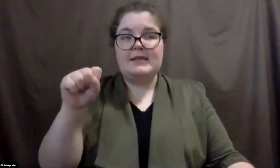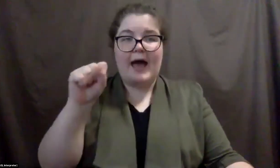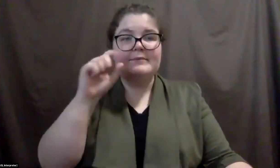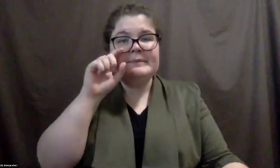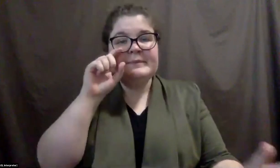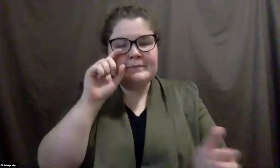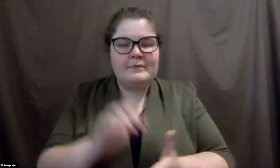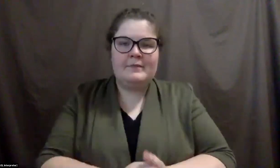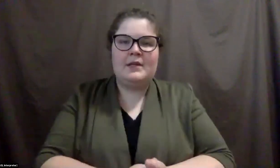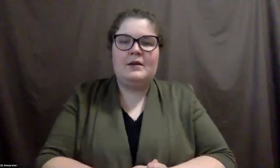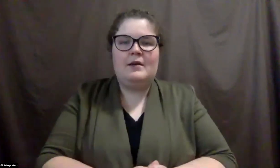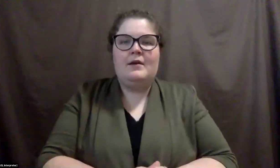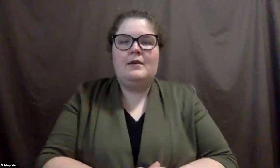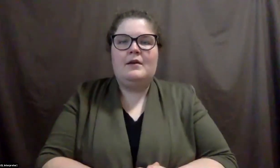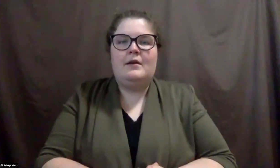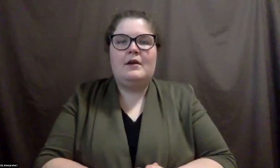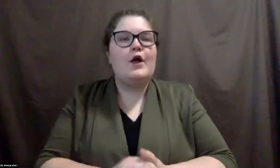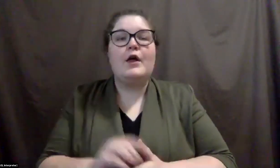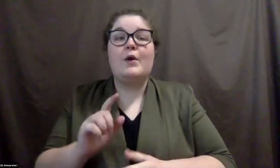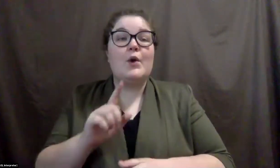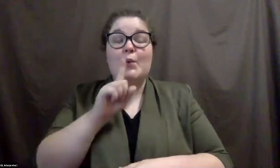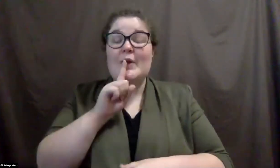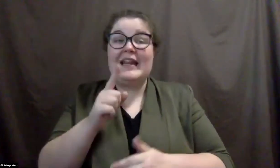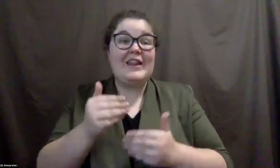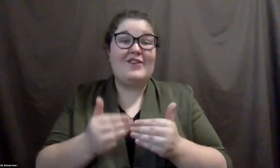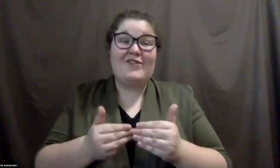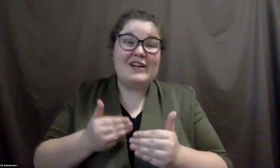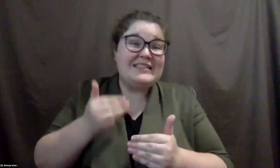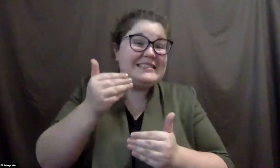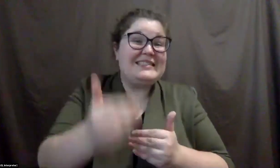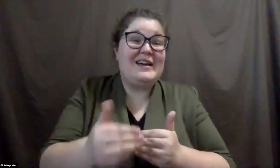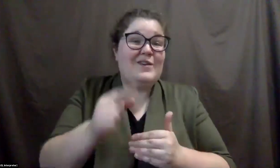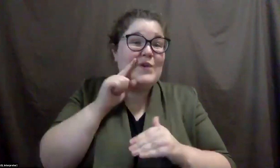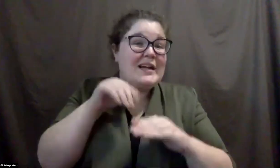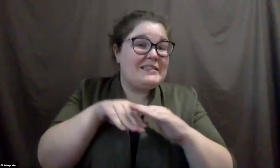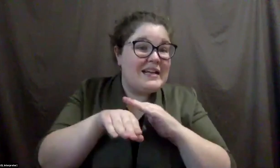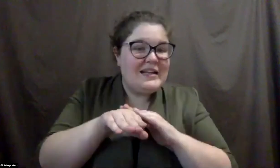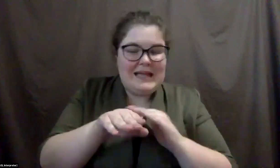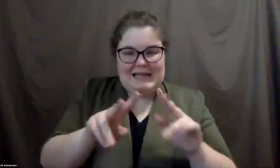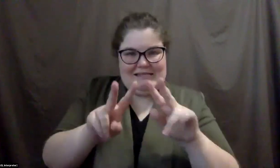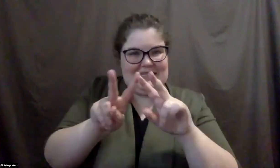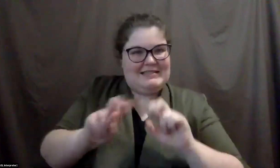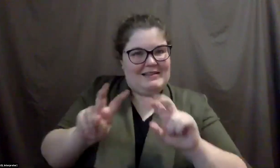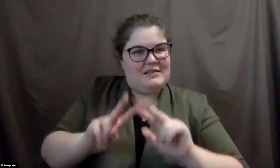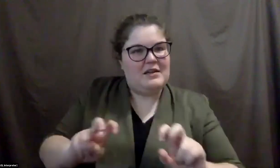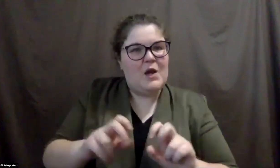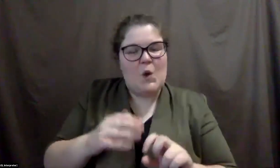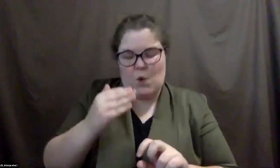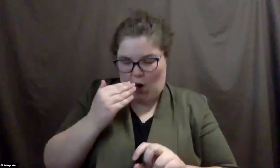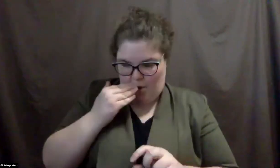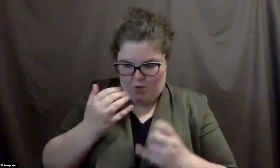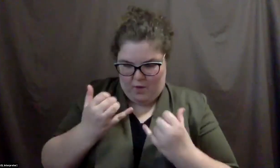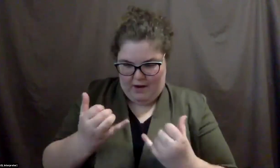with, I, like the first step in accessibility, like I mentioned, was, you know, doing assessment, knowing, knowing where you're at.